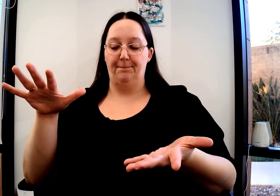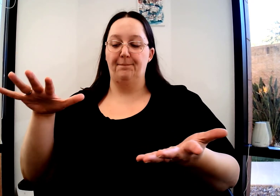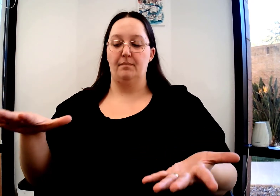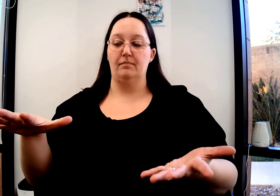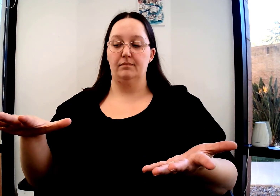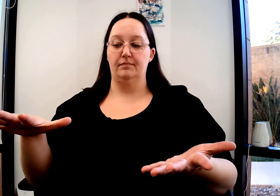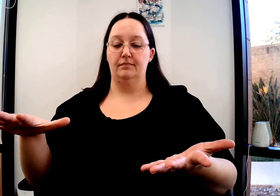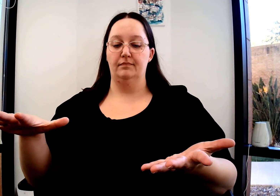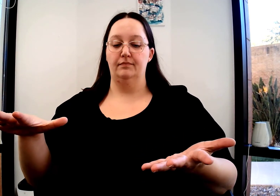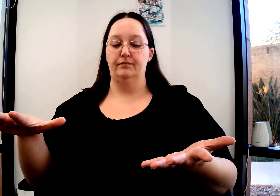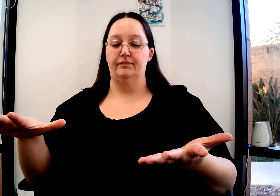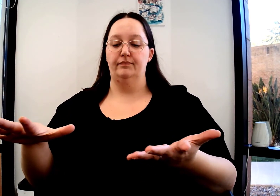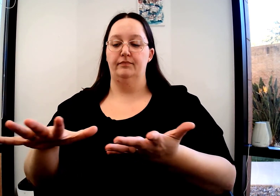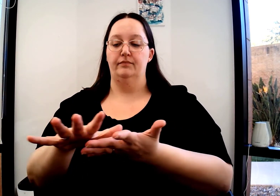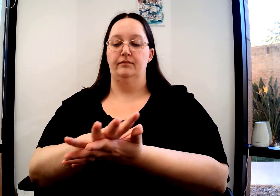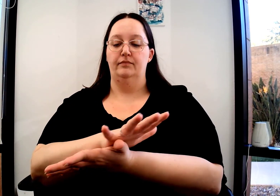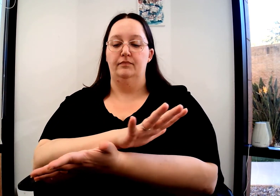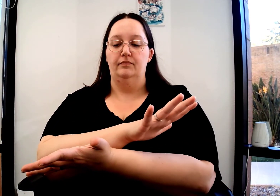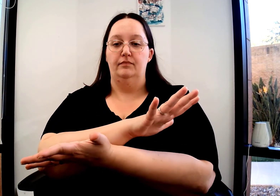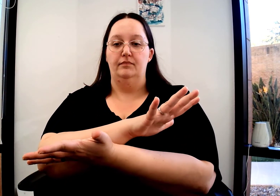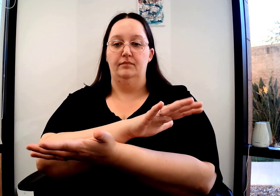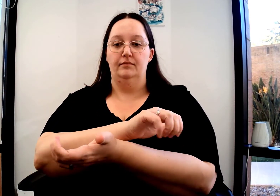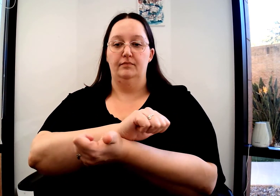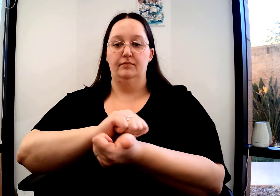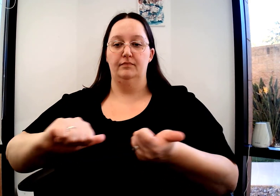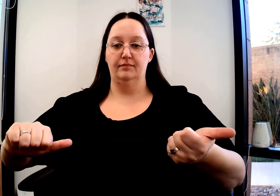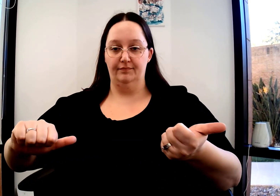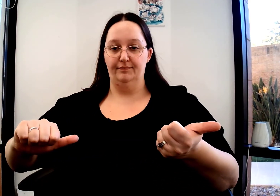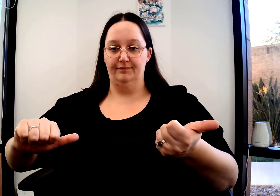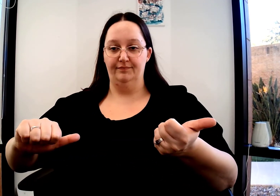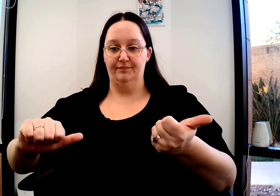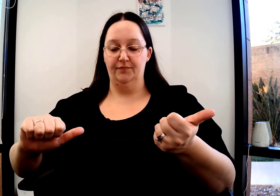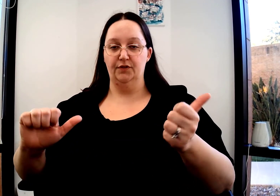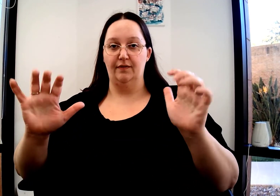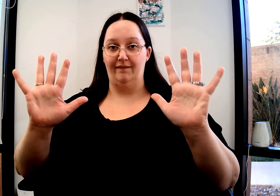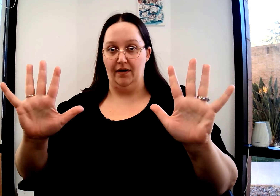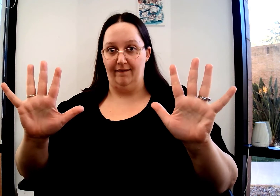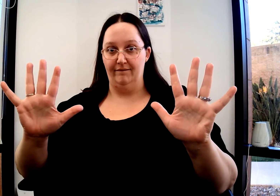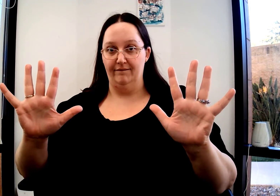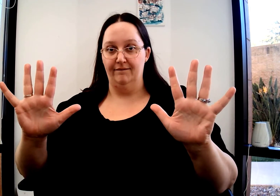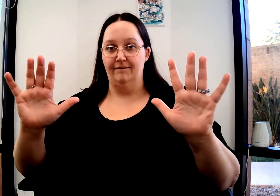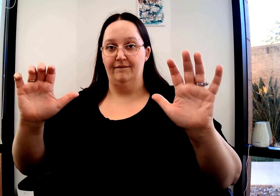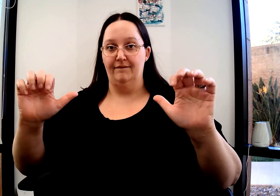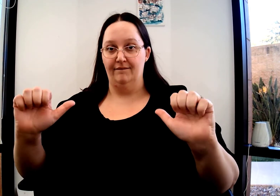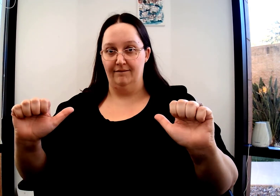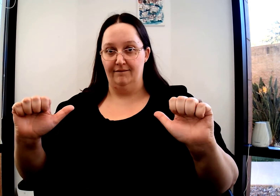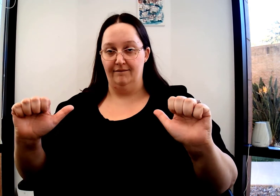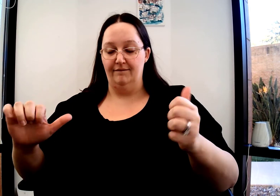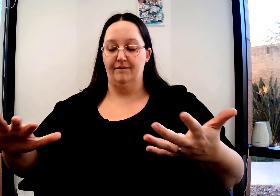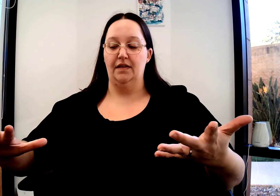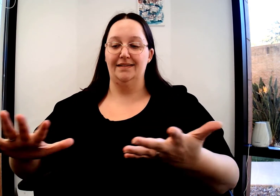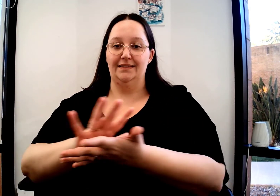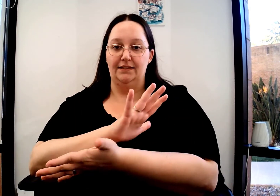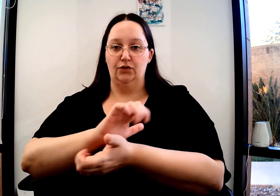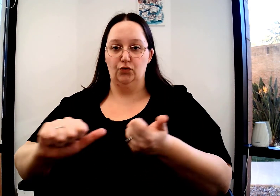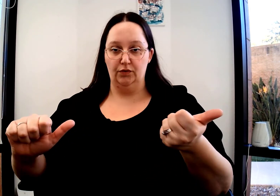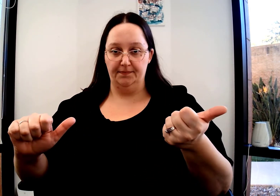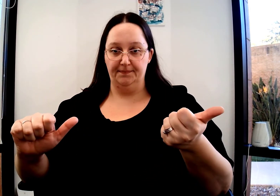Your dominant hand, five palm down. Non-dominant, five palm up. Brush across. Dominant's become open A's. Fives to open A's.